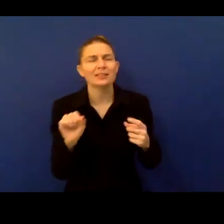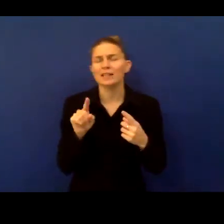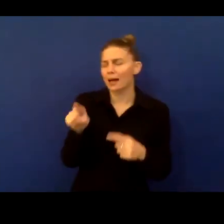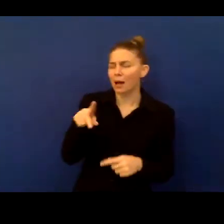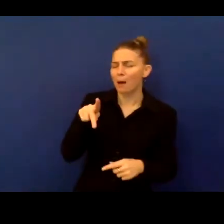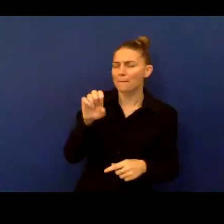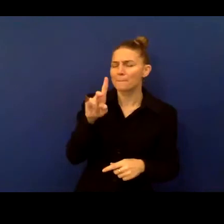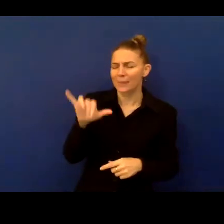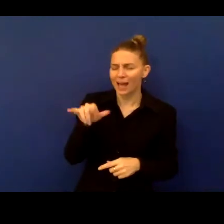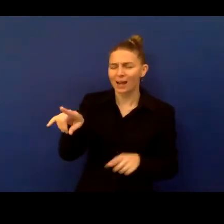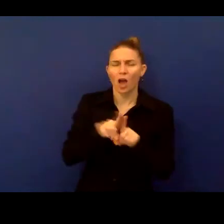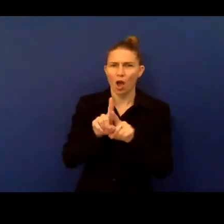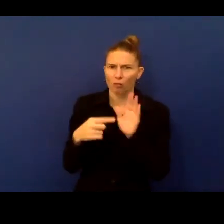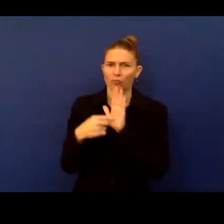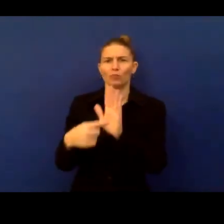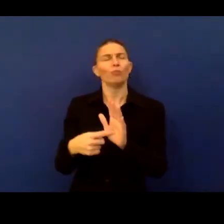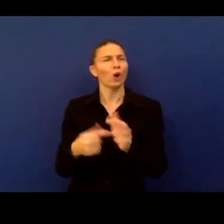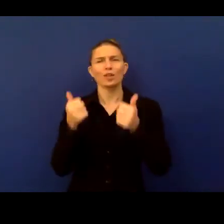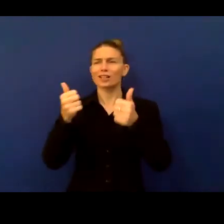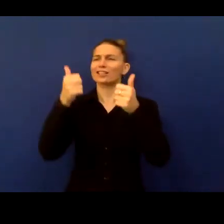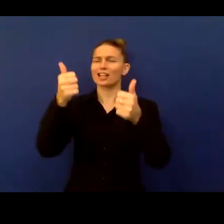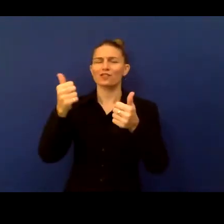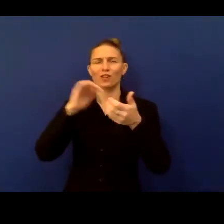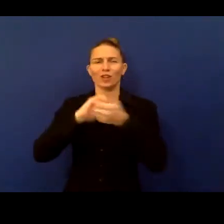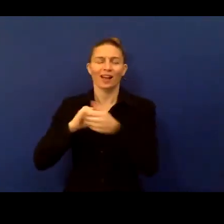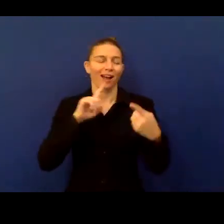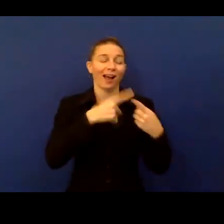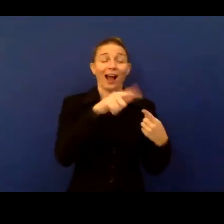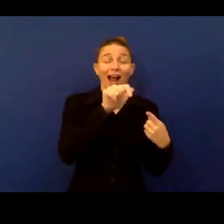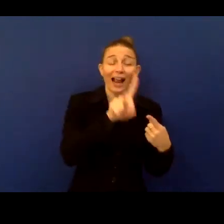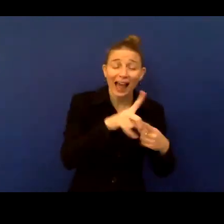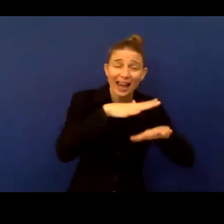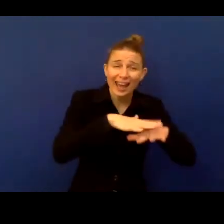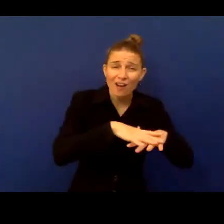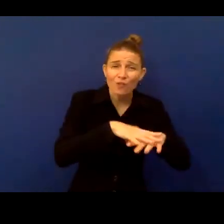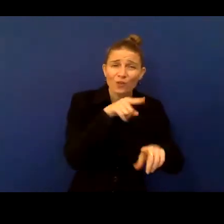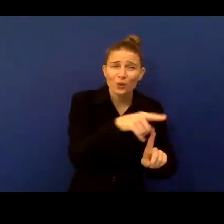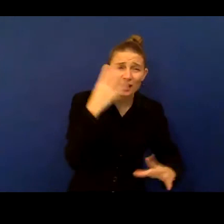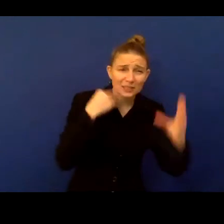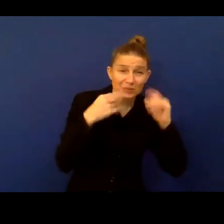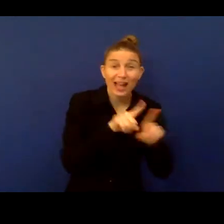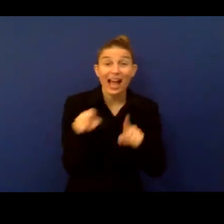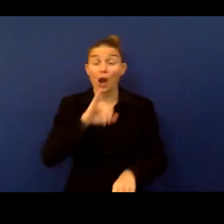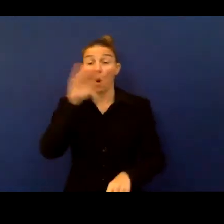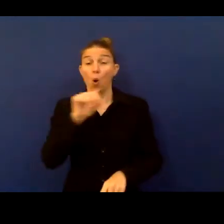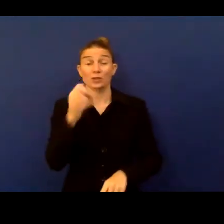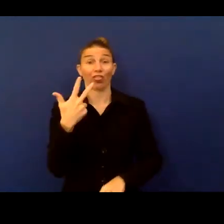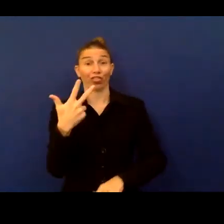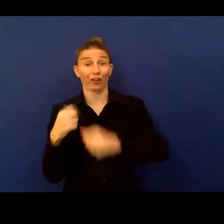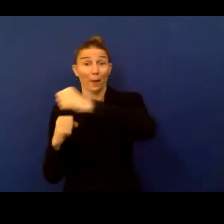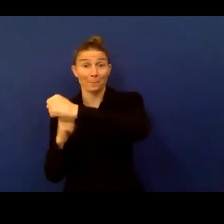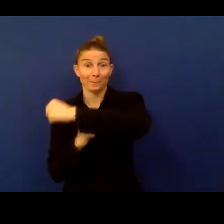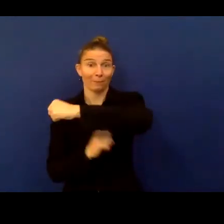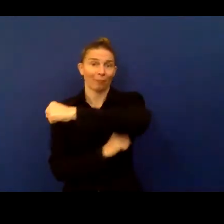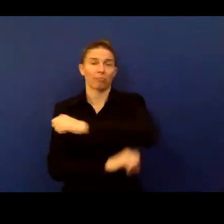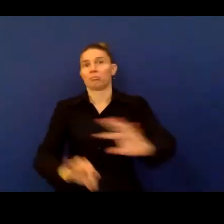the ingredients of successful partnership, including the GLAAD networks experience. And I think Jose's three pillars really resonate with some of the